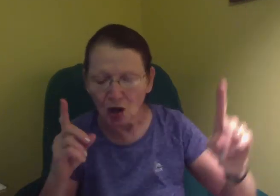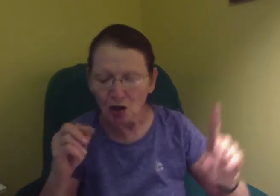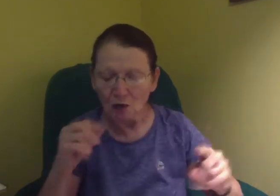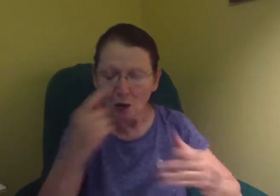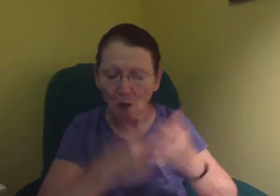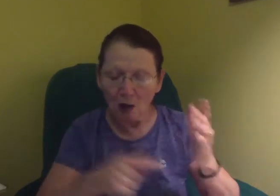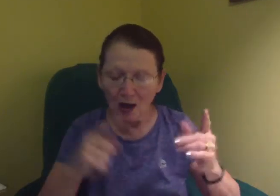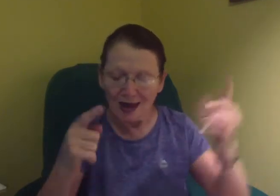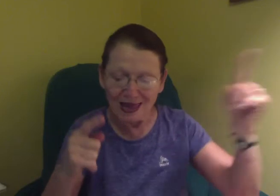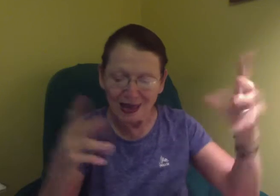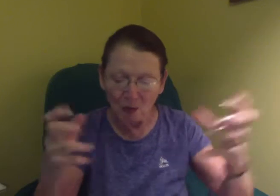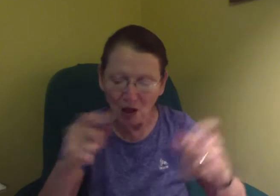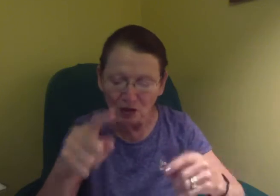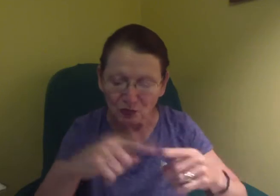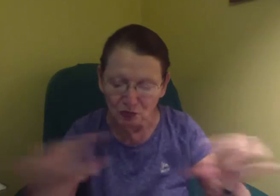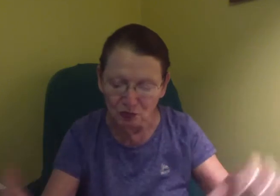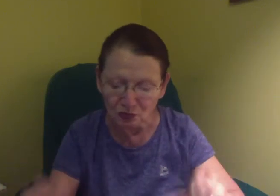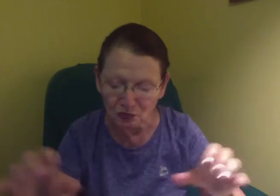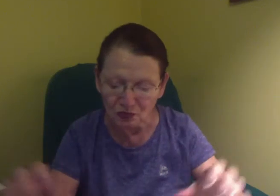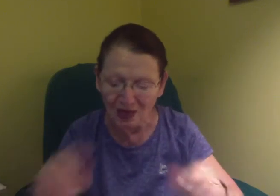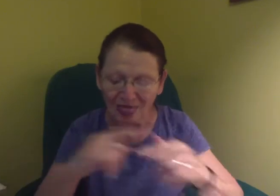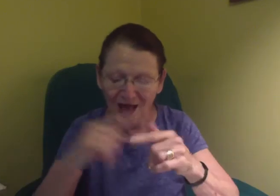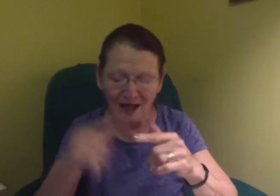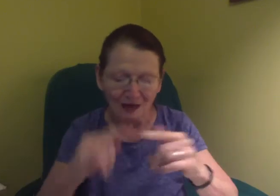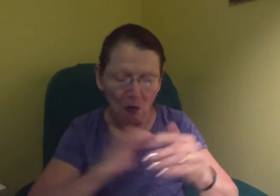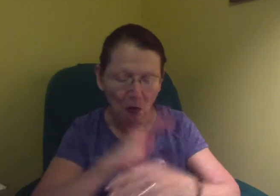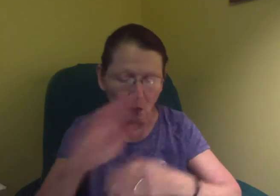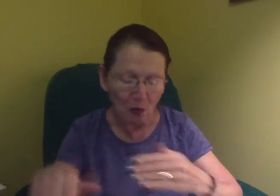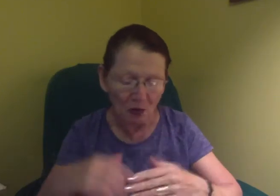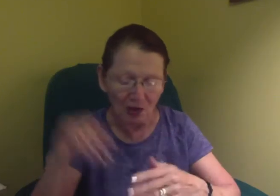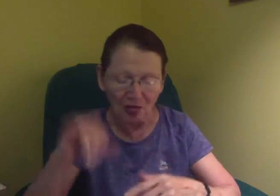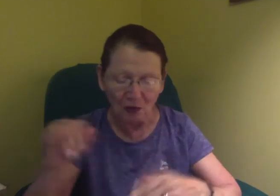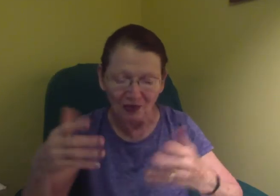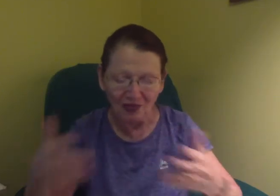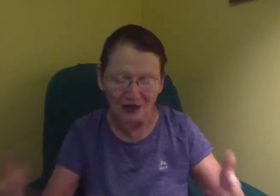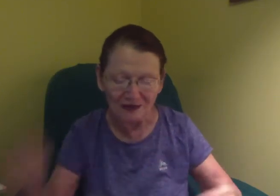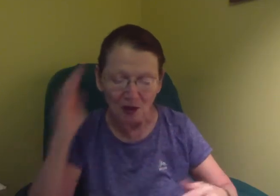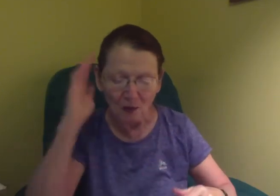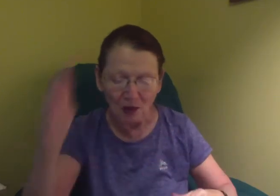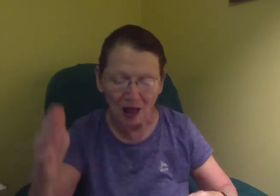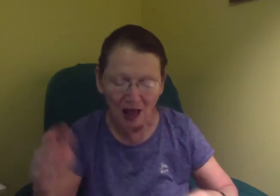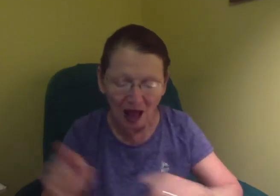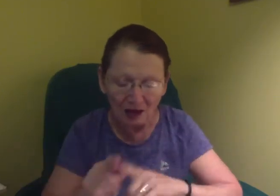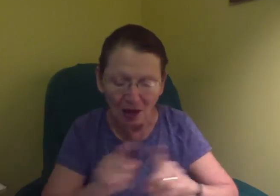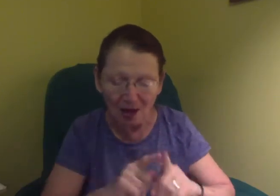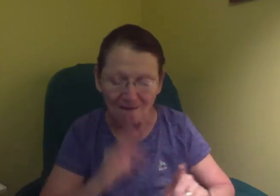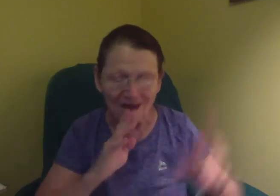find out family. I was about to